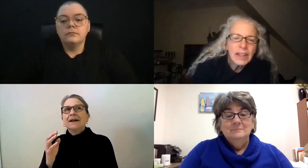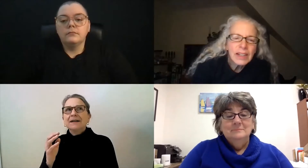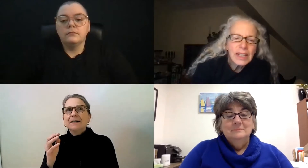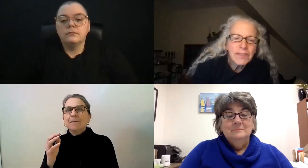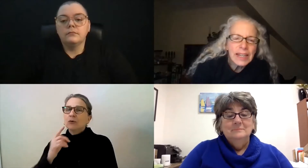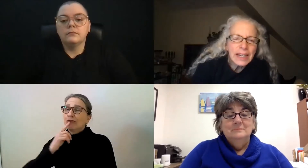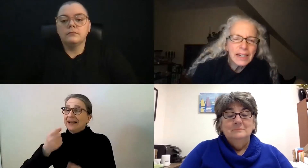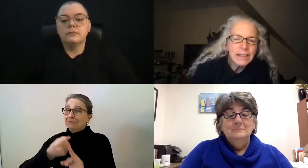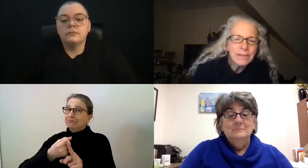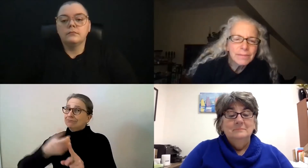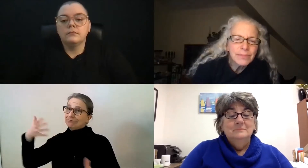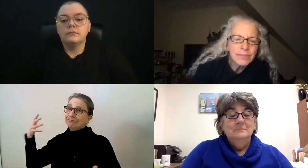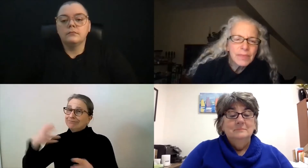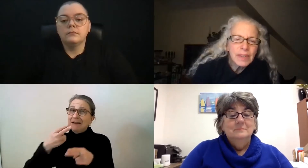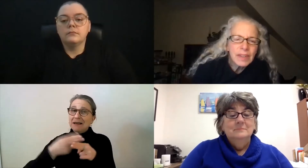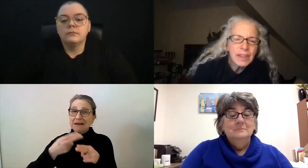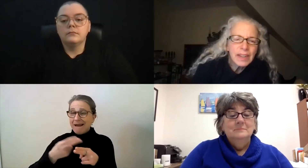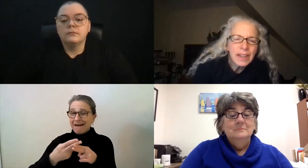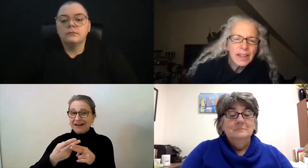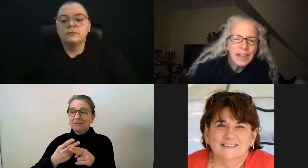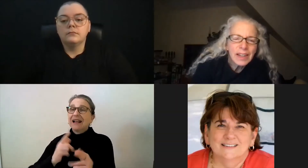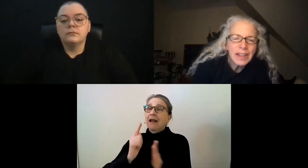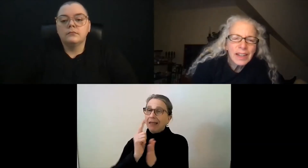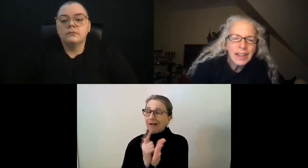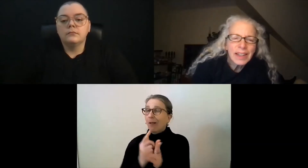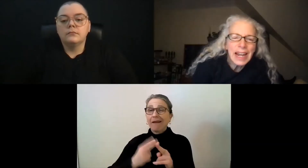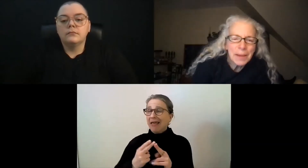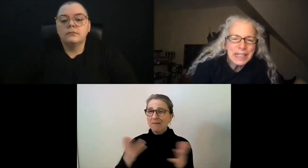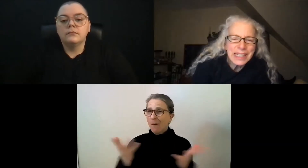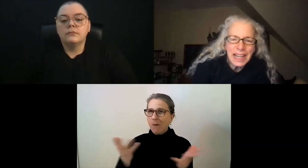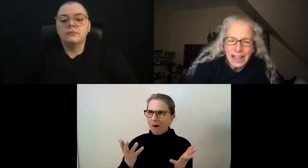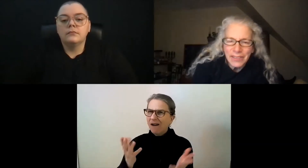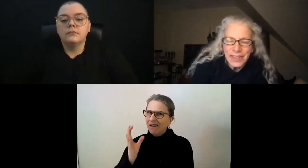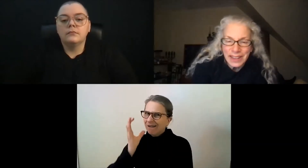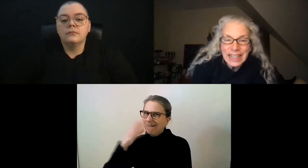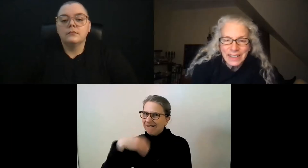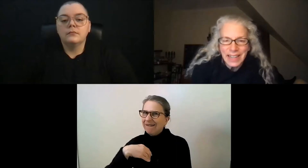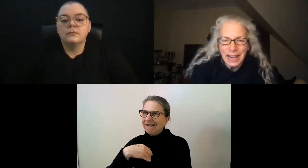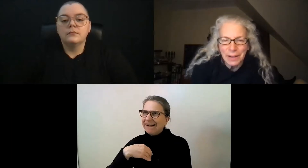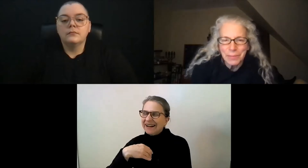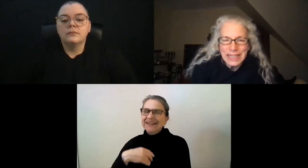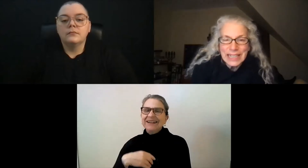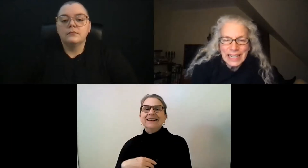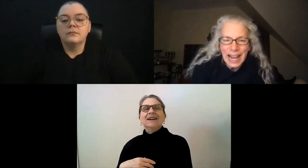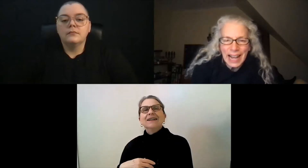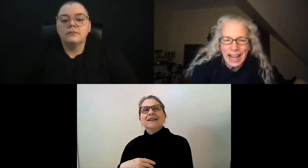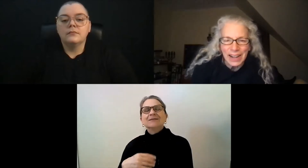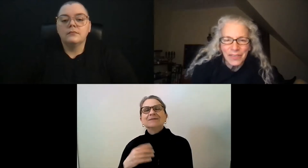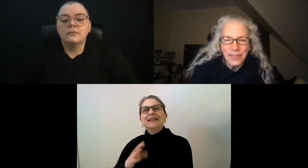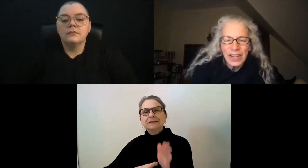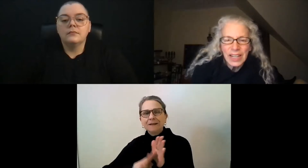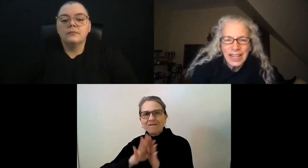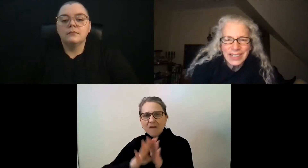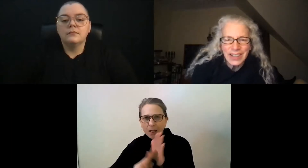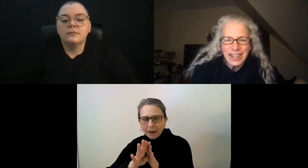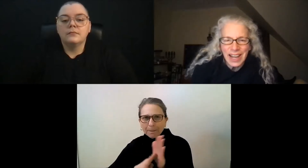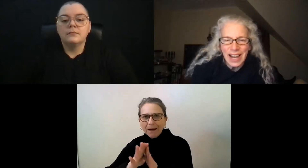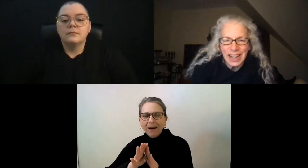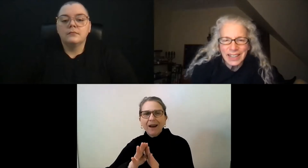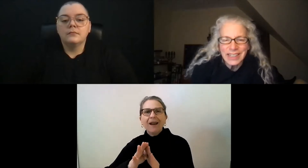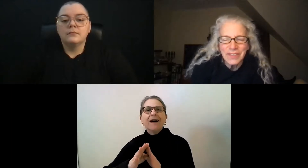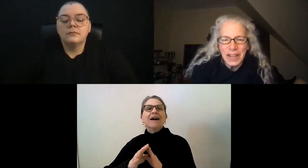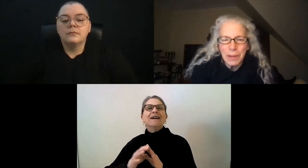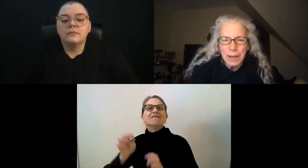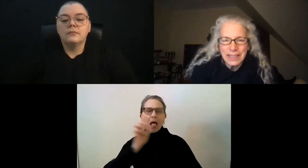So, Deaf Inc, the name itself, the legal name, D-E-A-F, it's a little